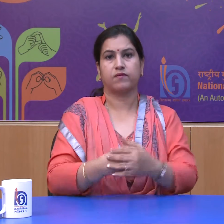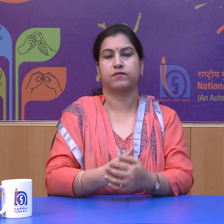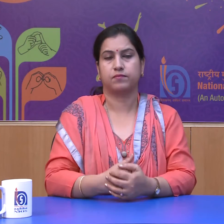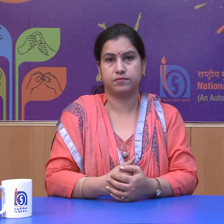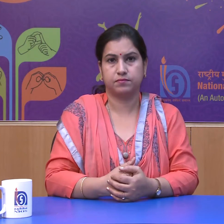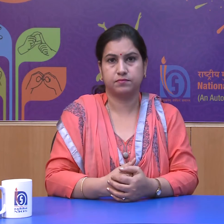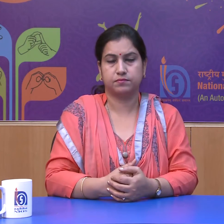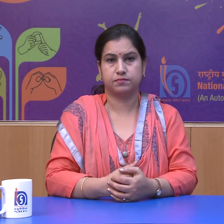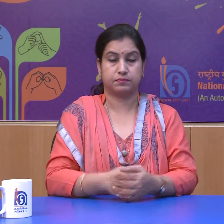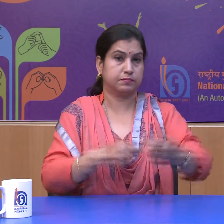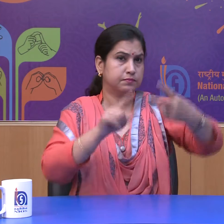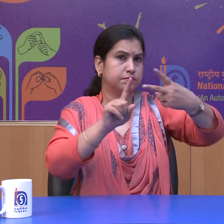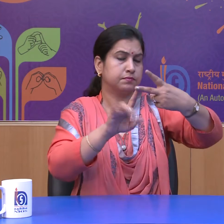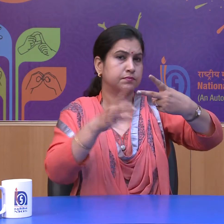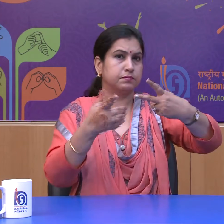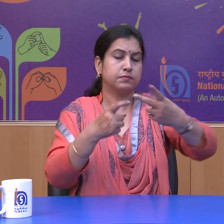Number 2 is right to freedom.